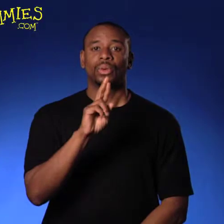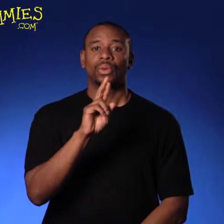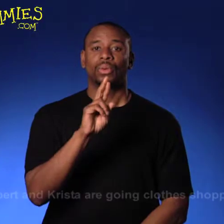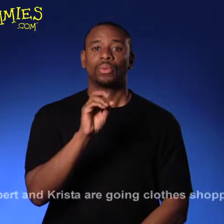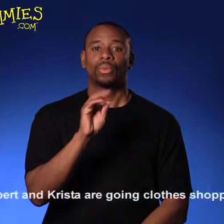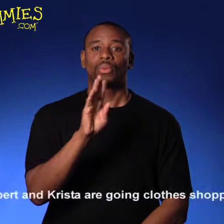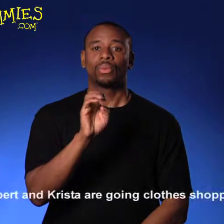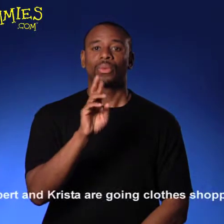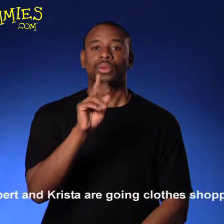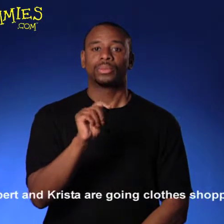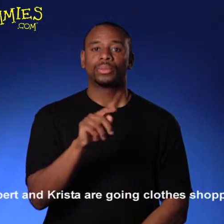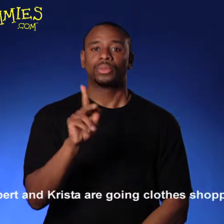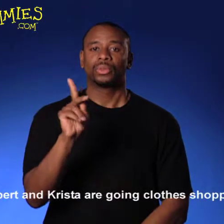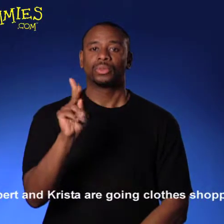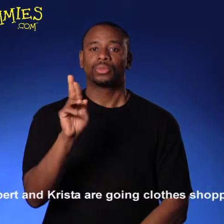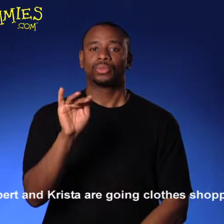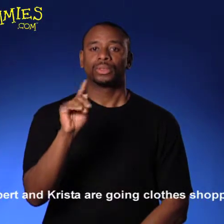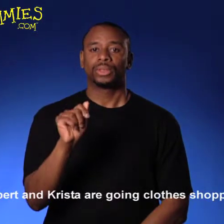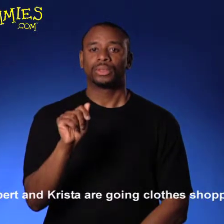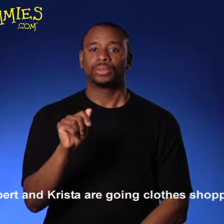Robert and Krista are going clothes shopping.